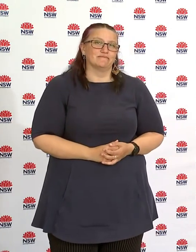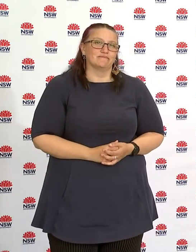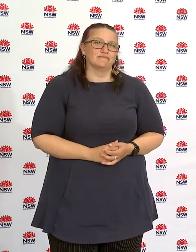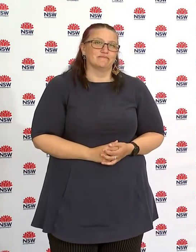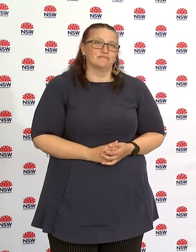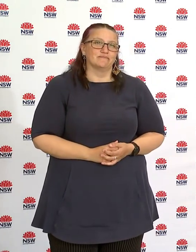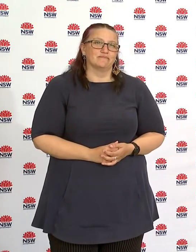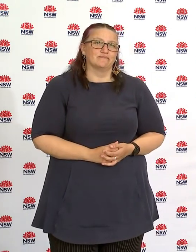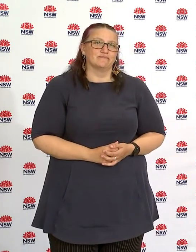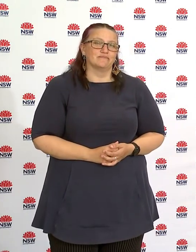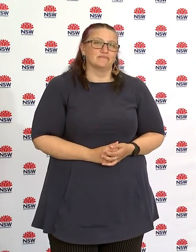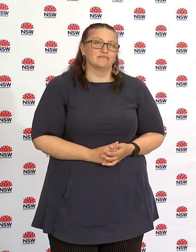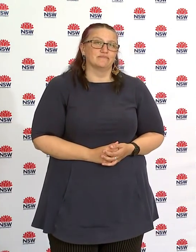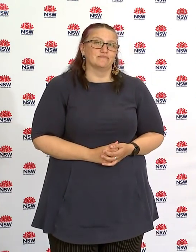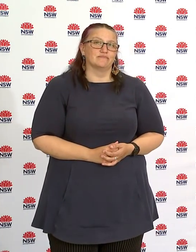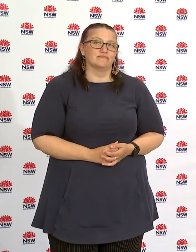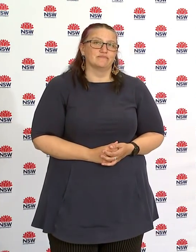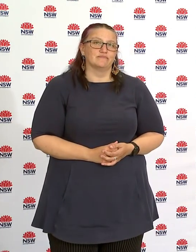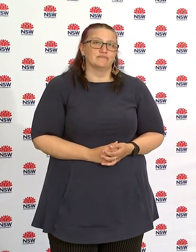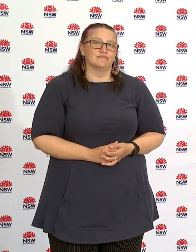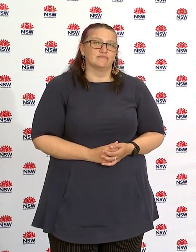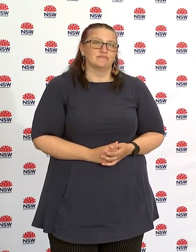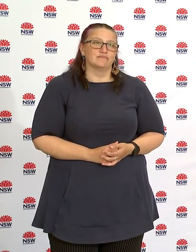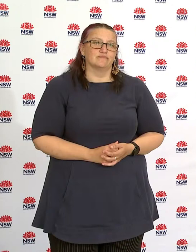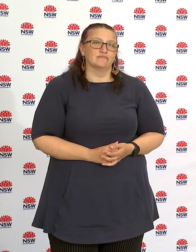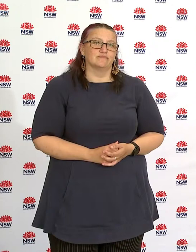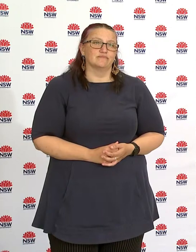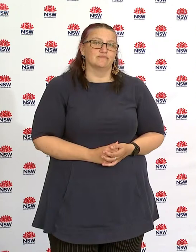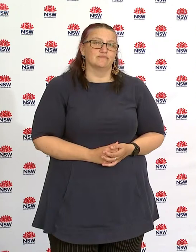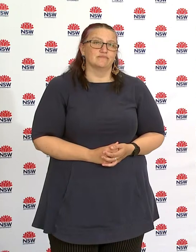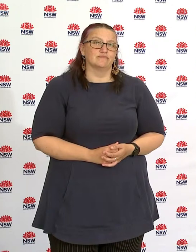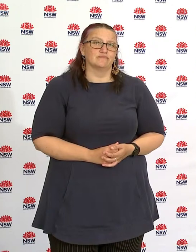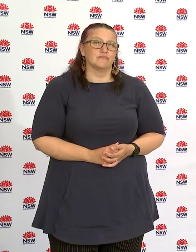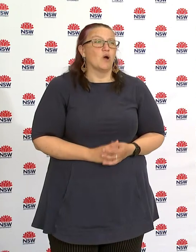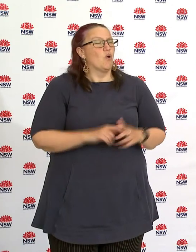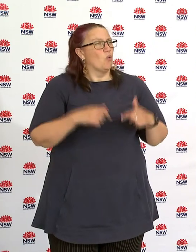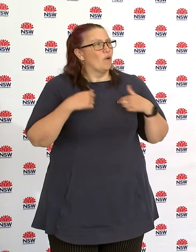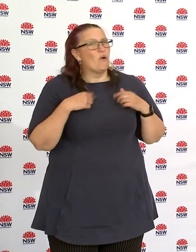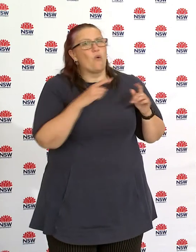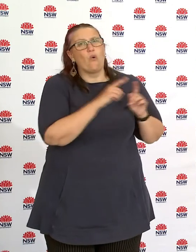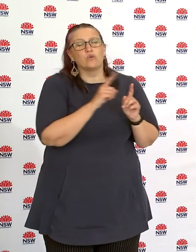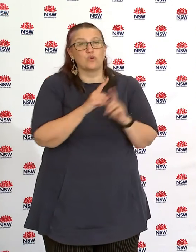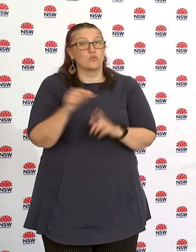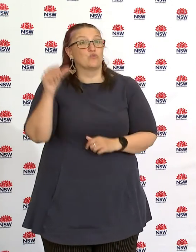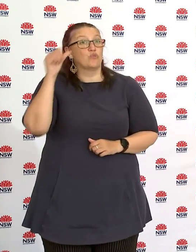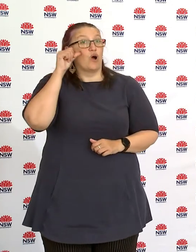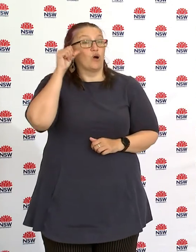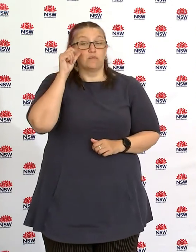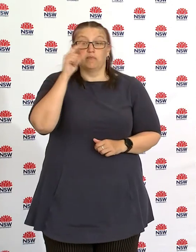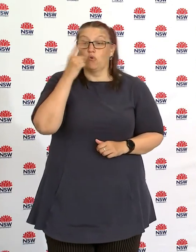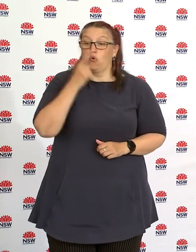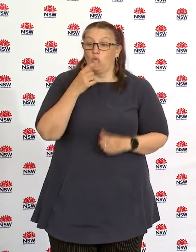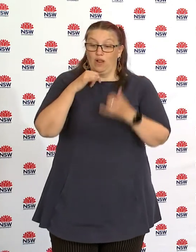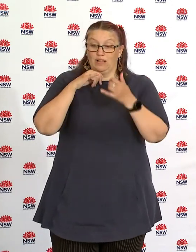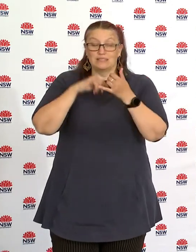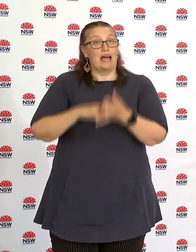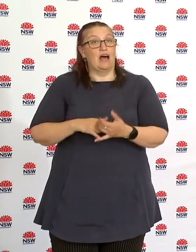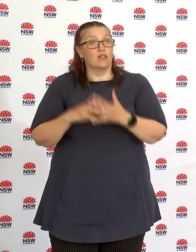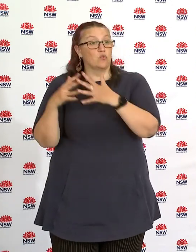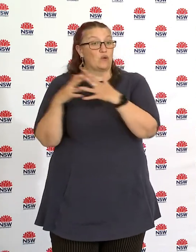We're also recognising that the people of South Western Sydney and Western Sydney